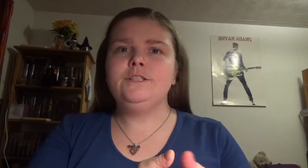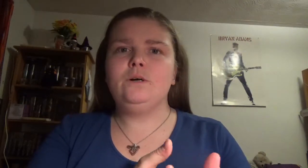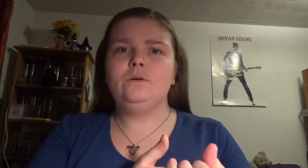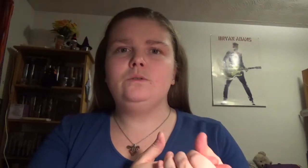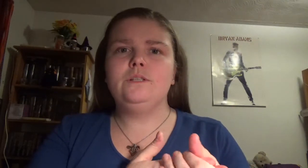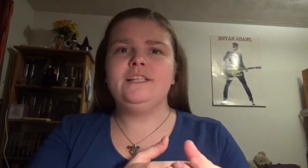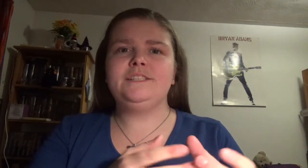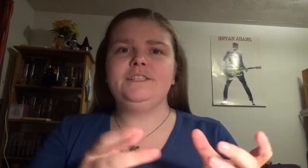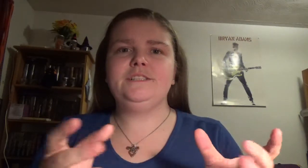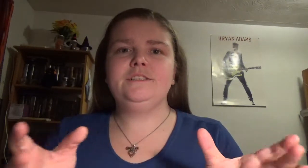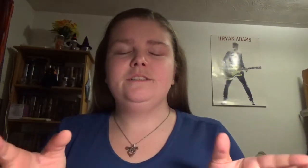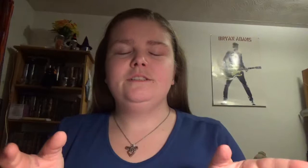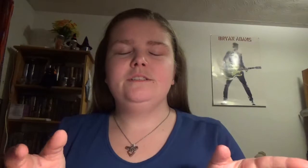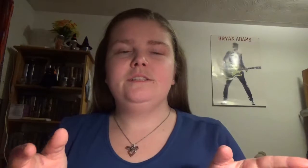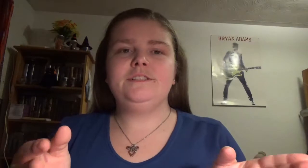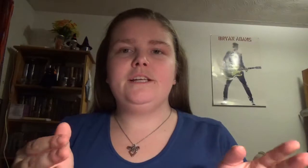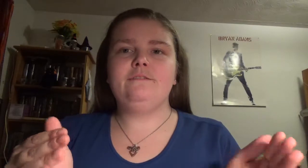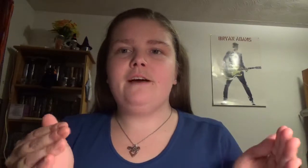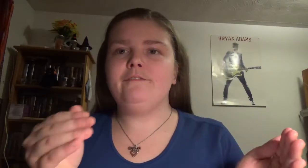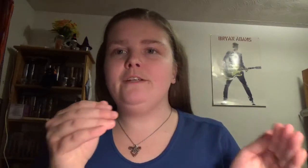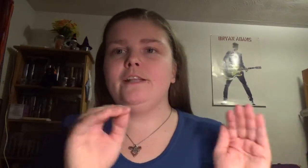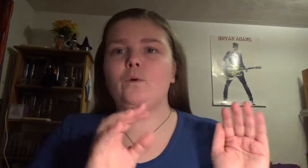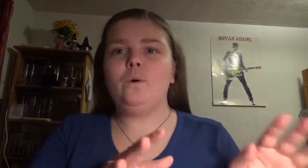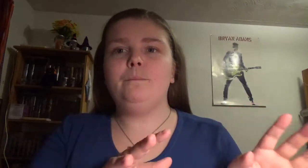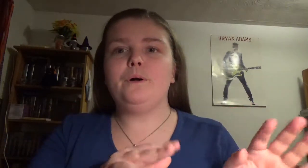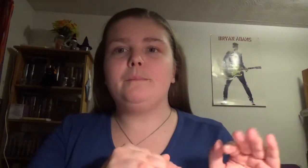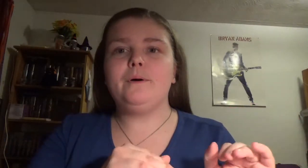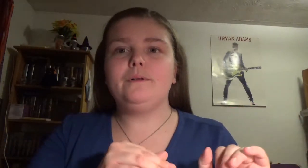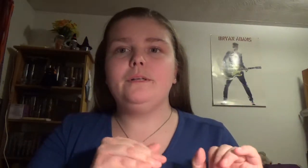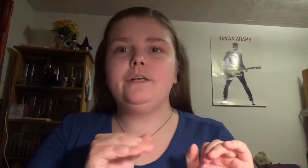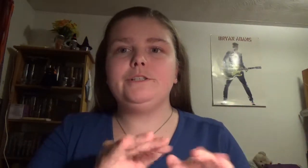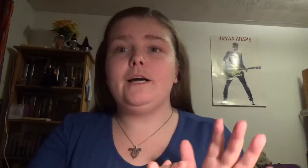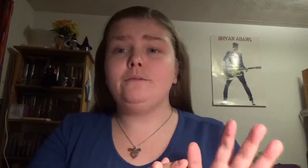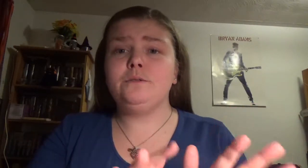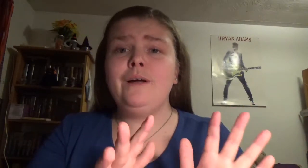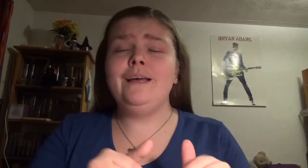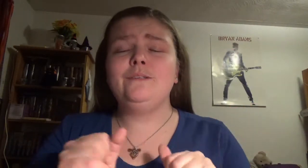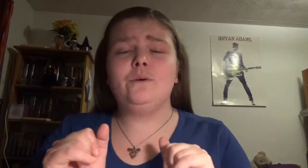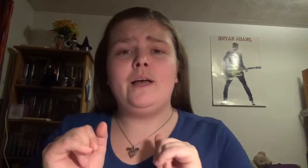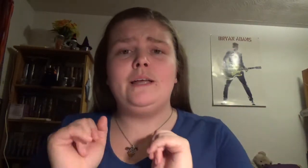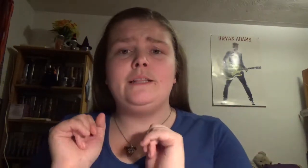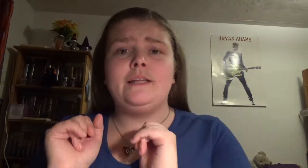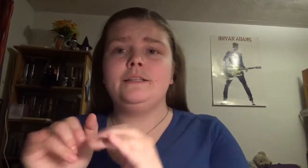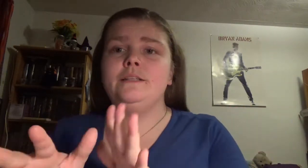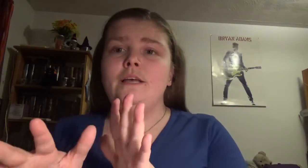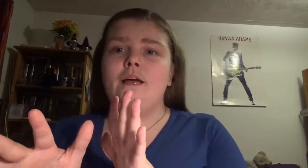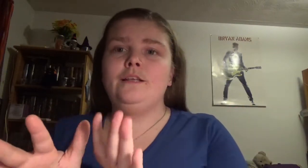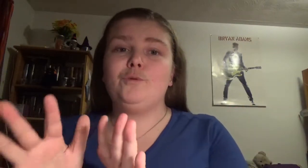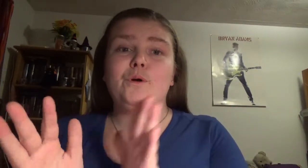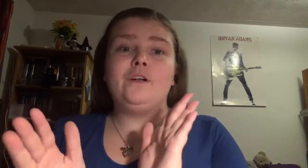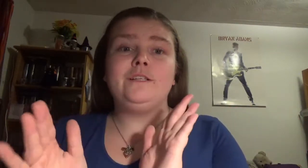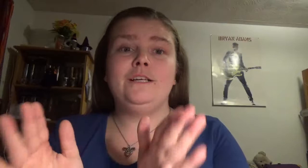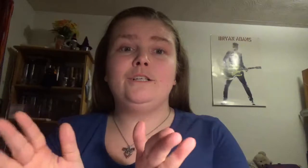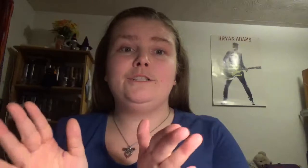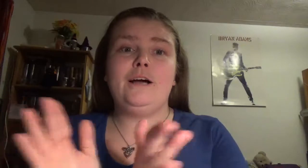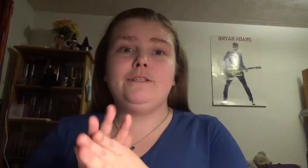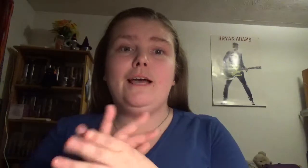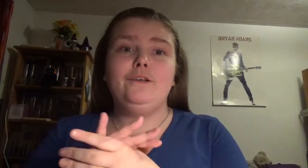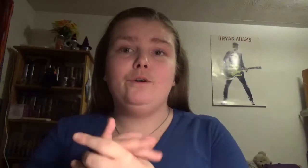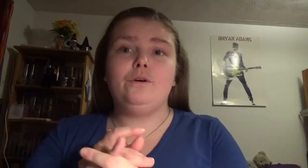so, it's, instead of having like one book about here's how to write and then another book on here's how to get your